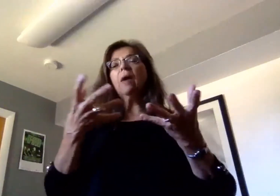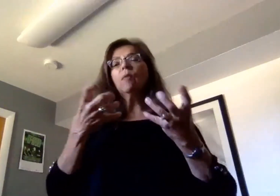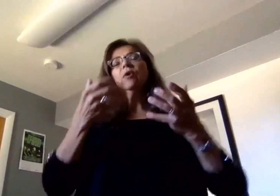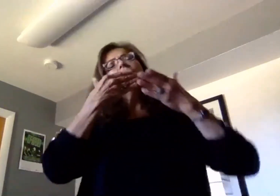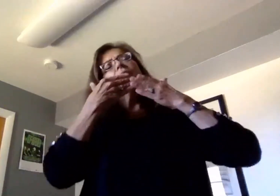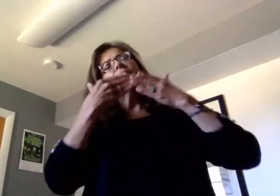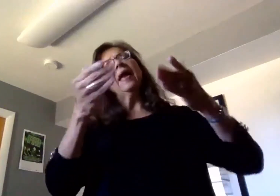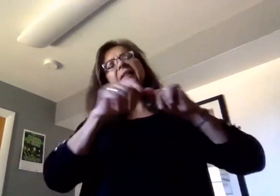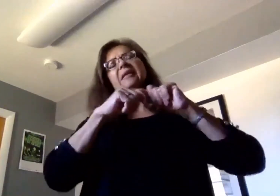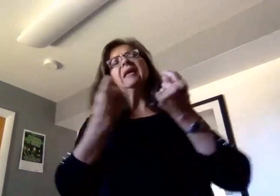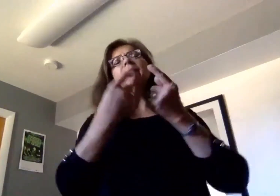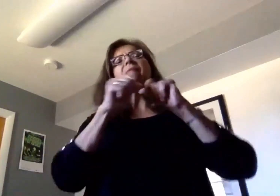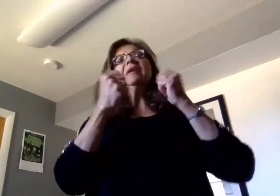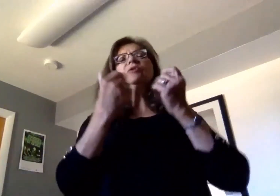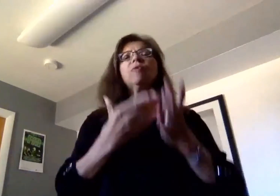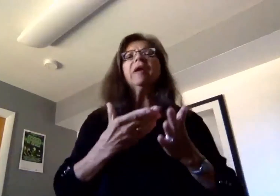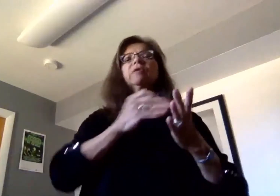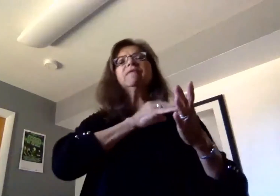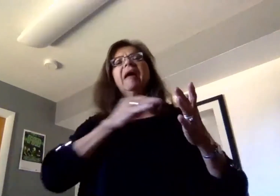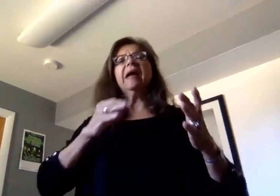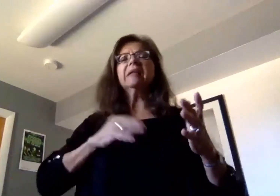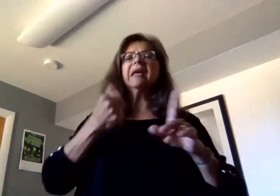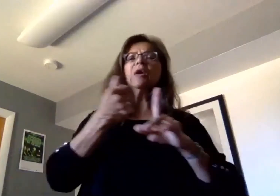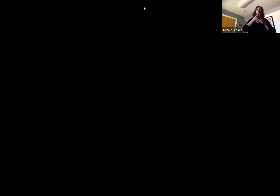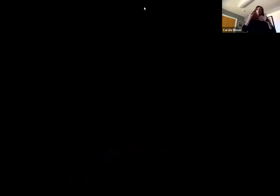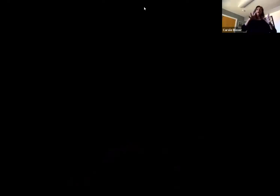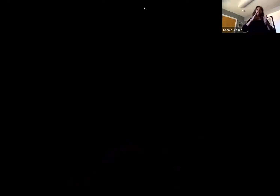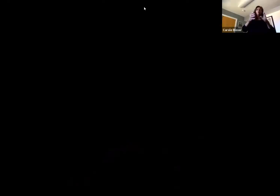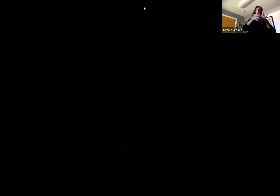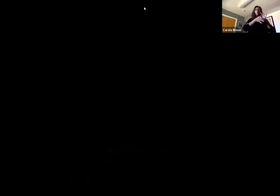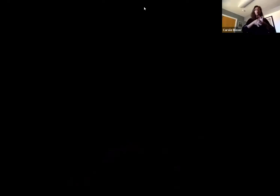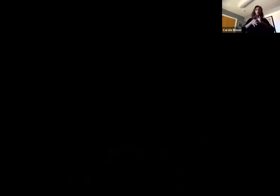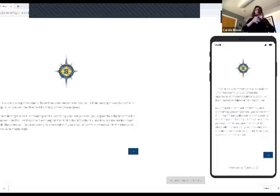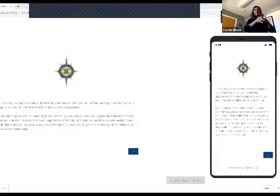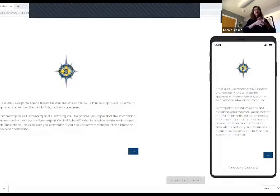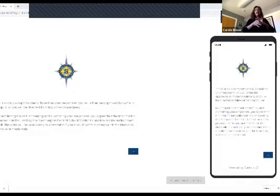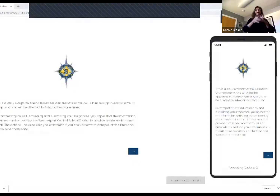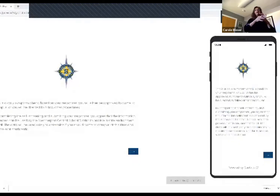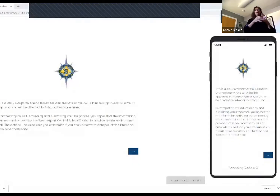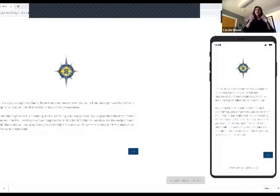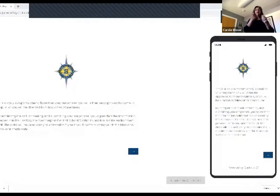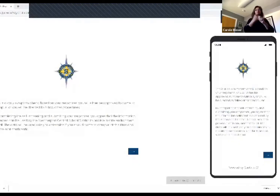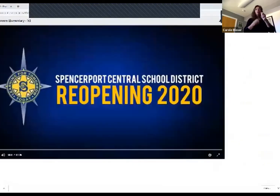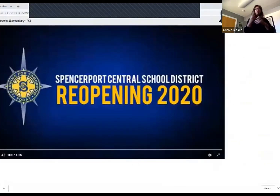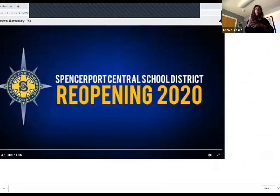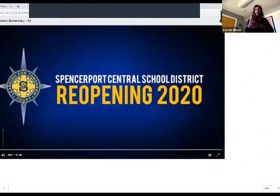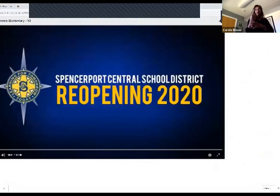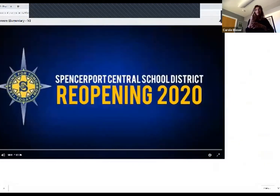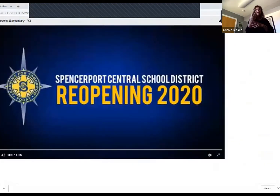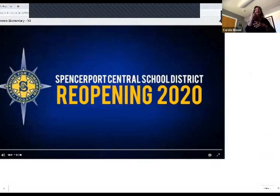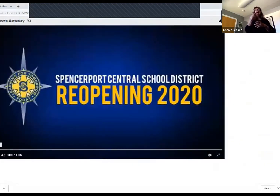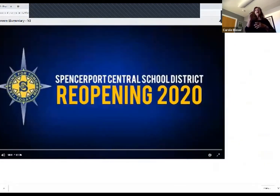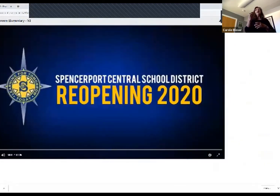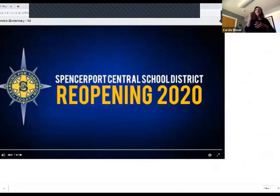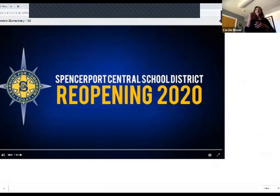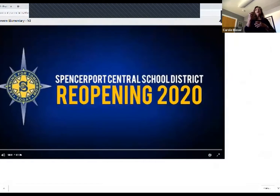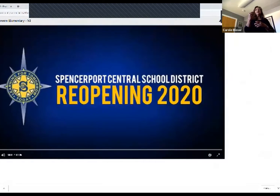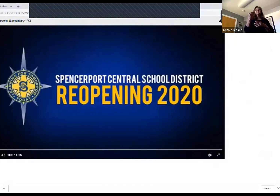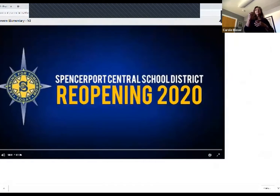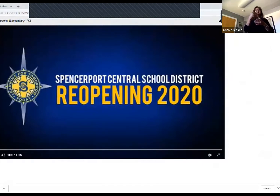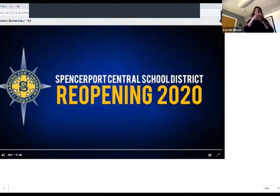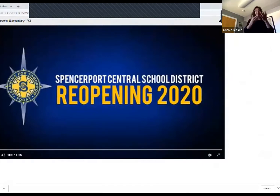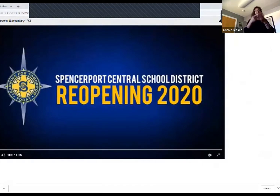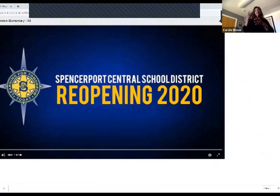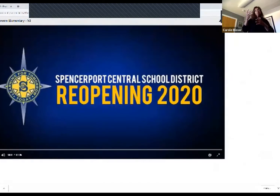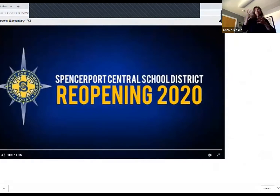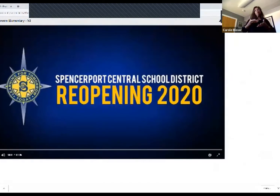administrators and faculty that have been coordinating the student and faculty actors we have and some of the presentations that